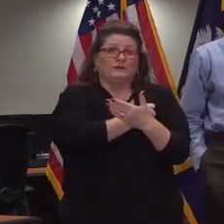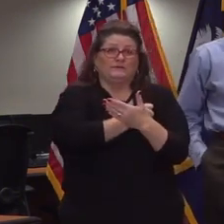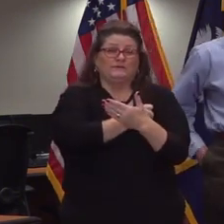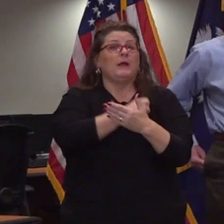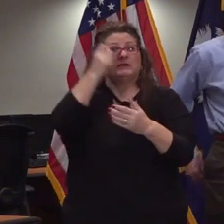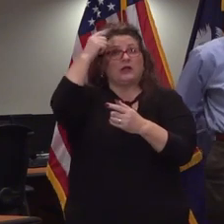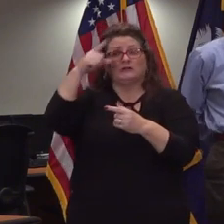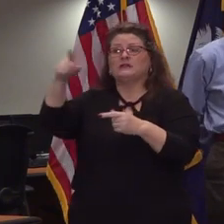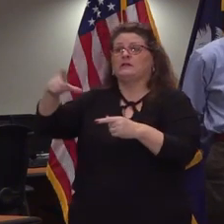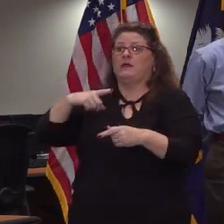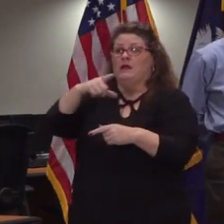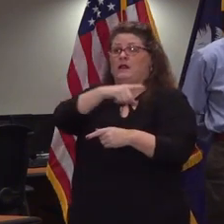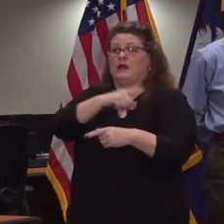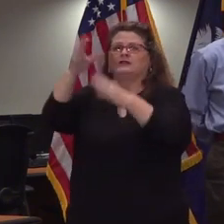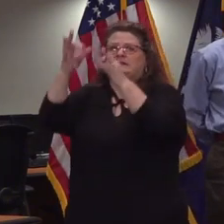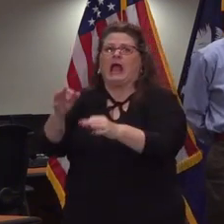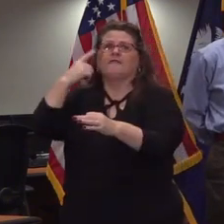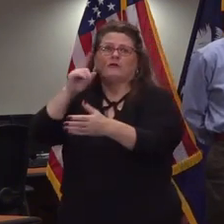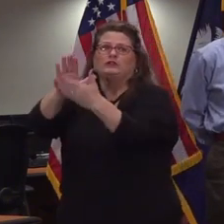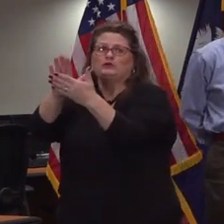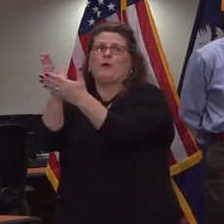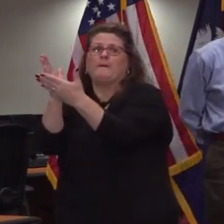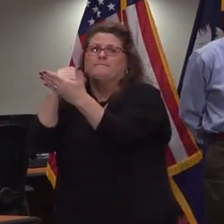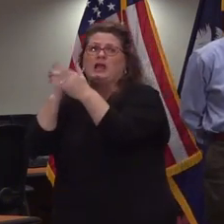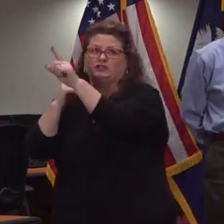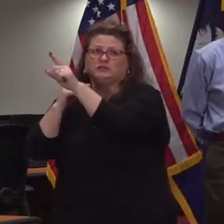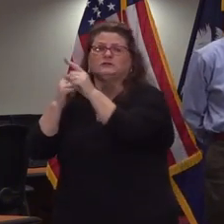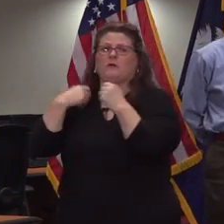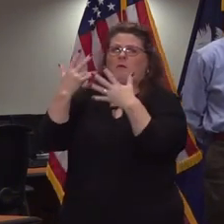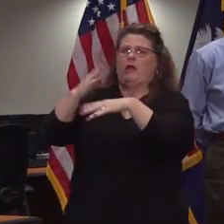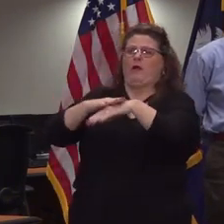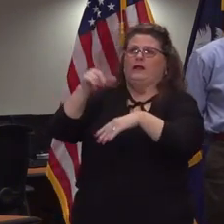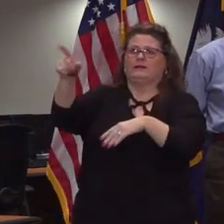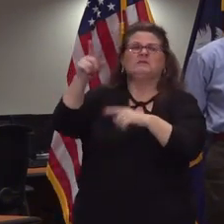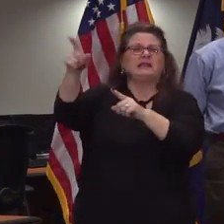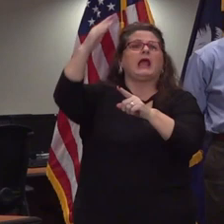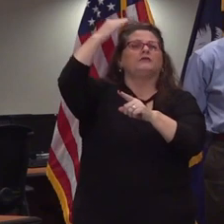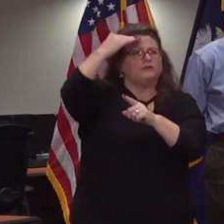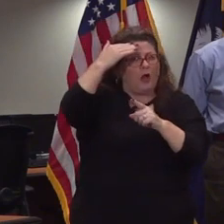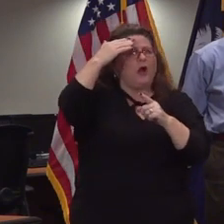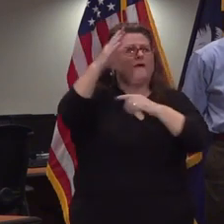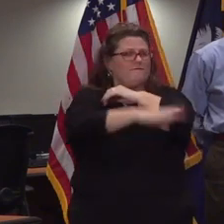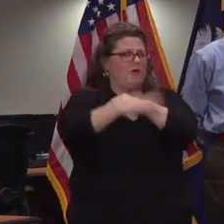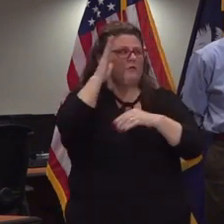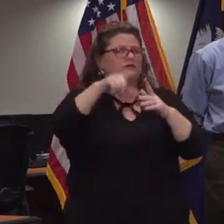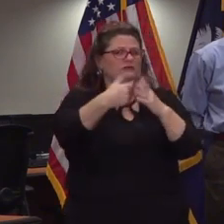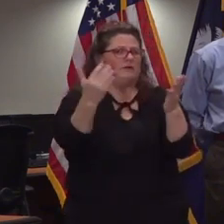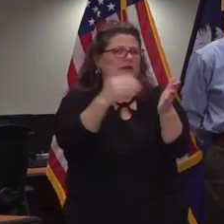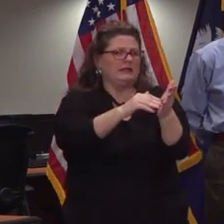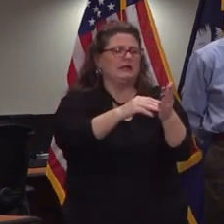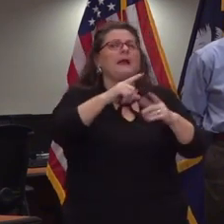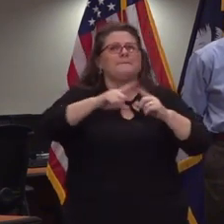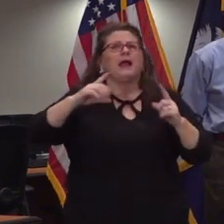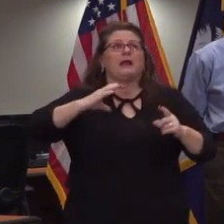when they come back into session next fall and know more about what the revenue has been i think every precaution would be taken to keep